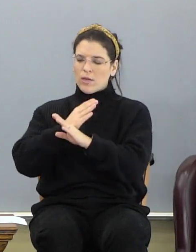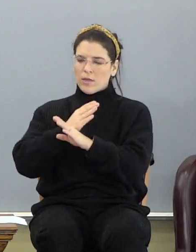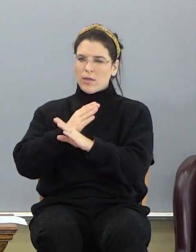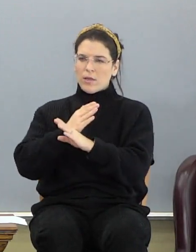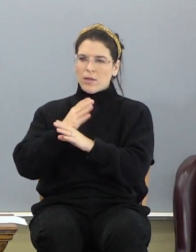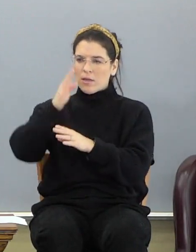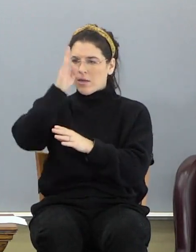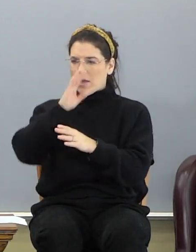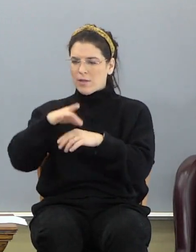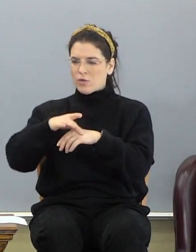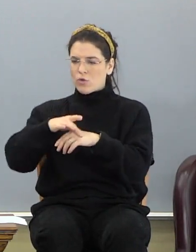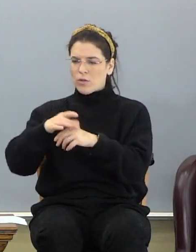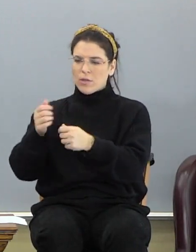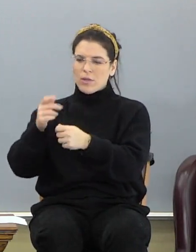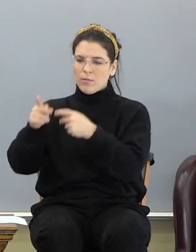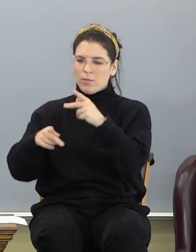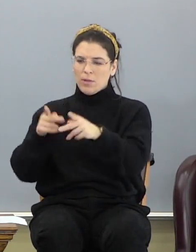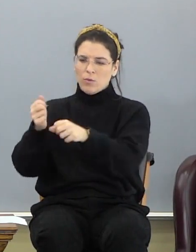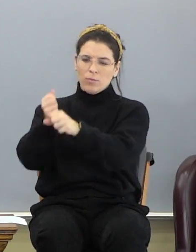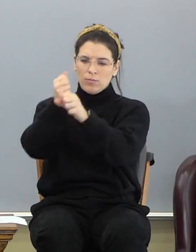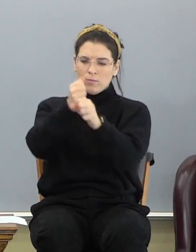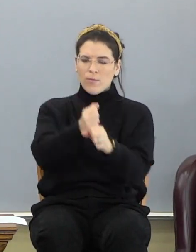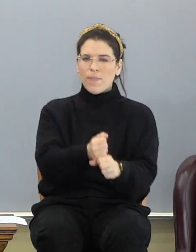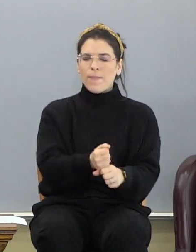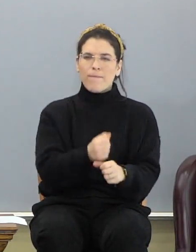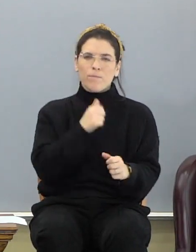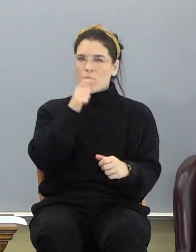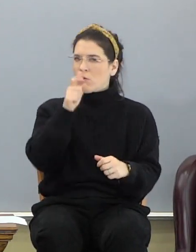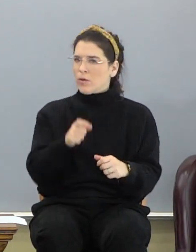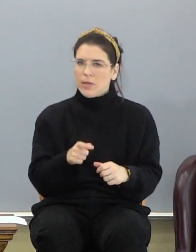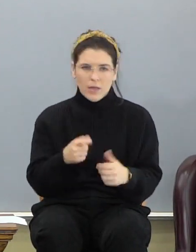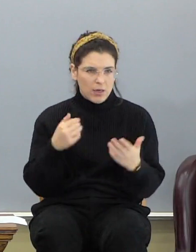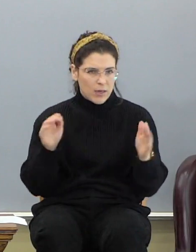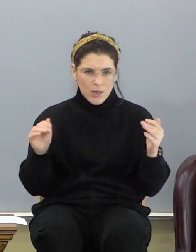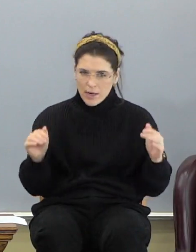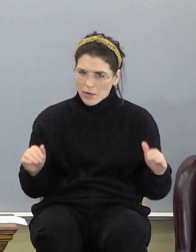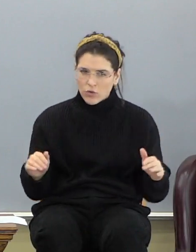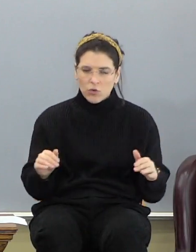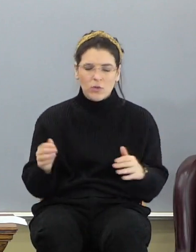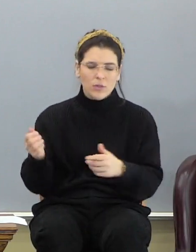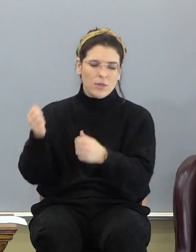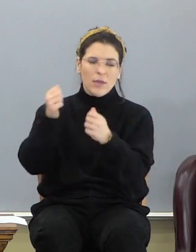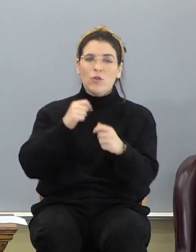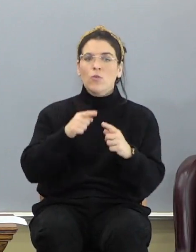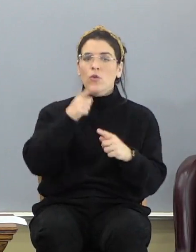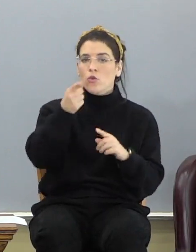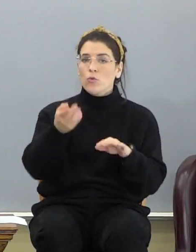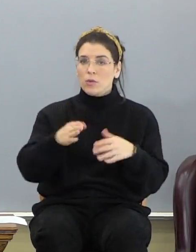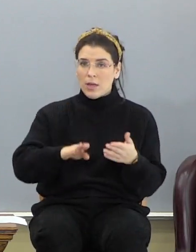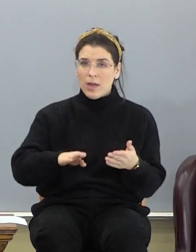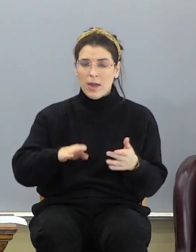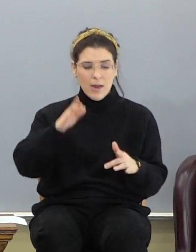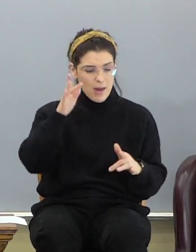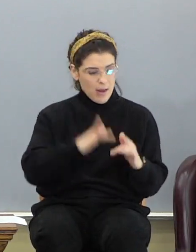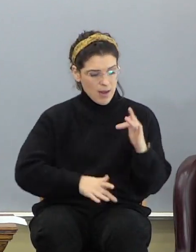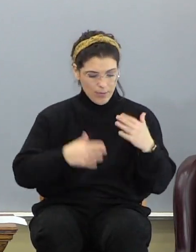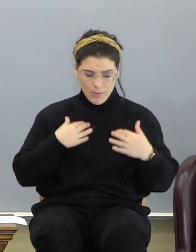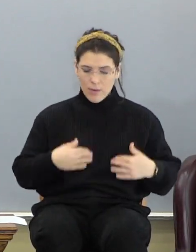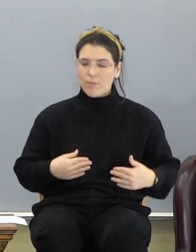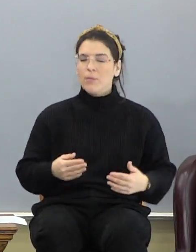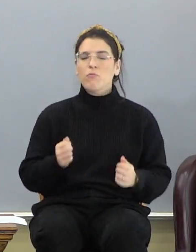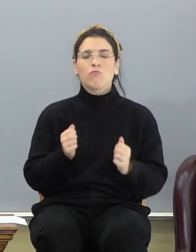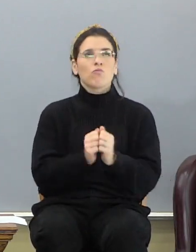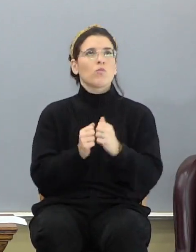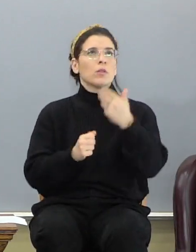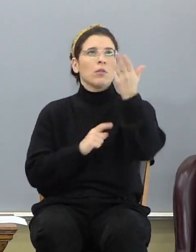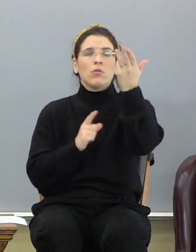earthly people. But you don't need an angel to take you. When you die, absent from the body is to be